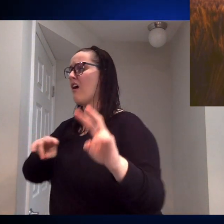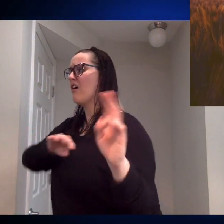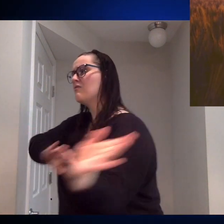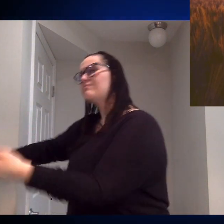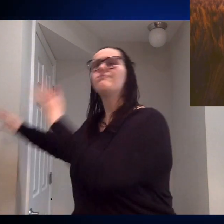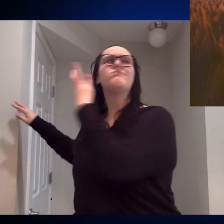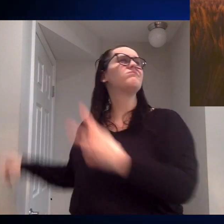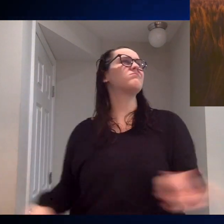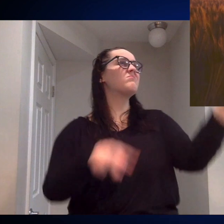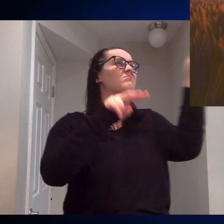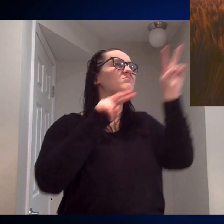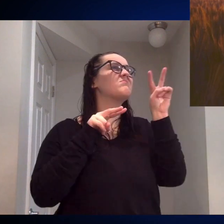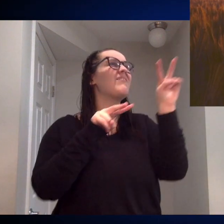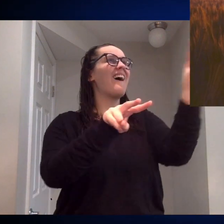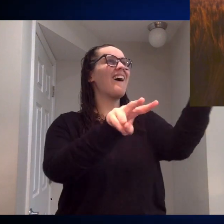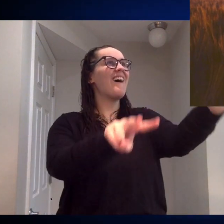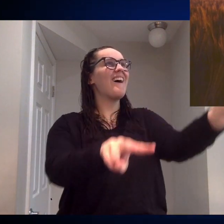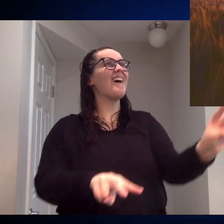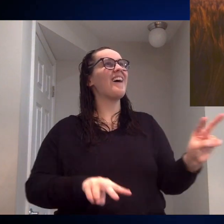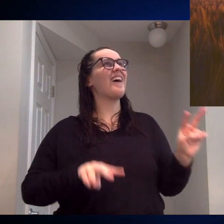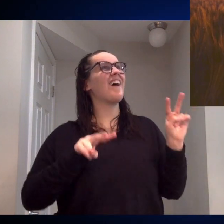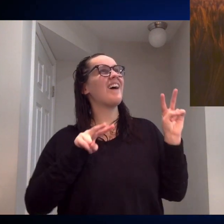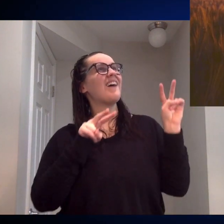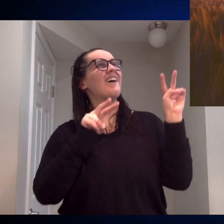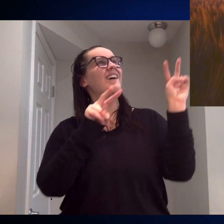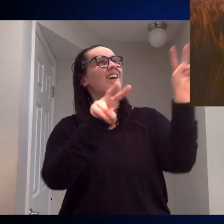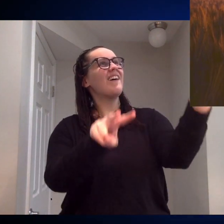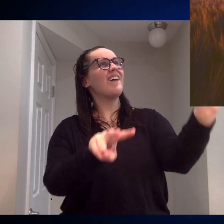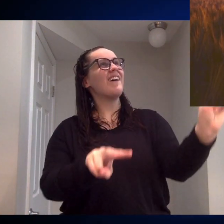to you we lift our eyes.